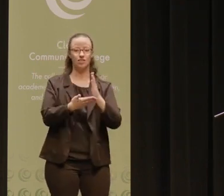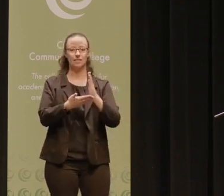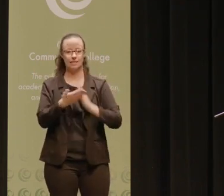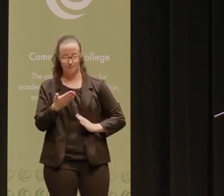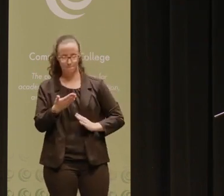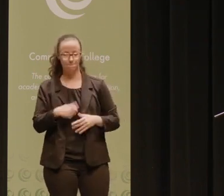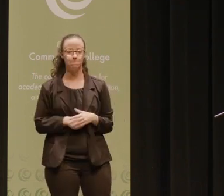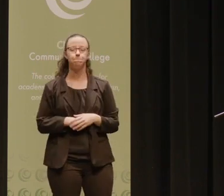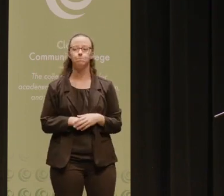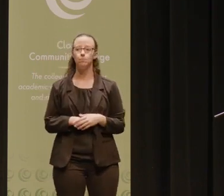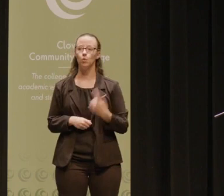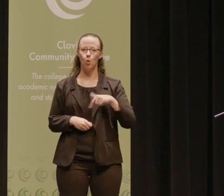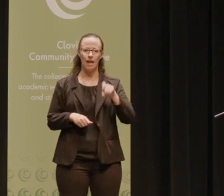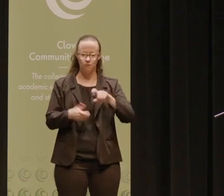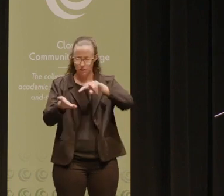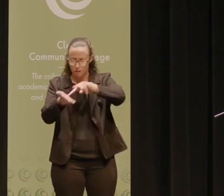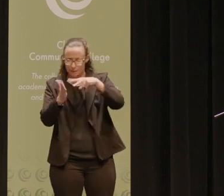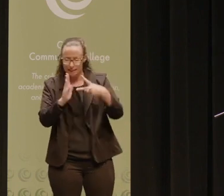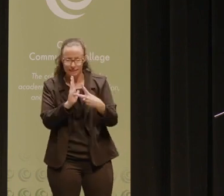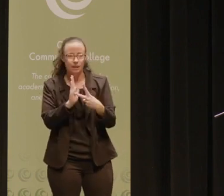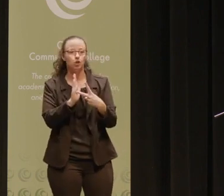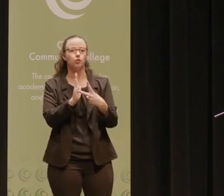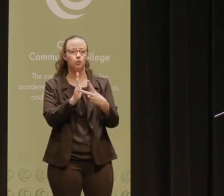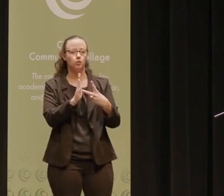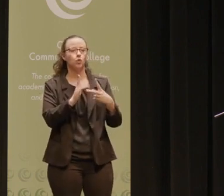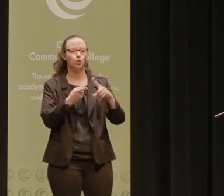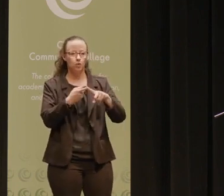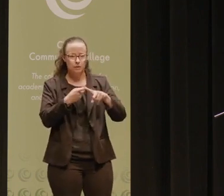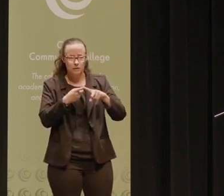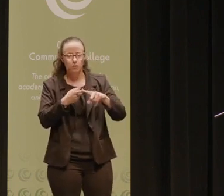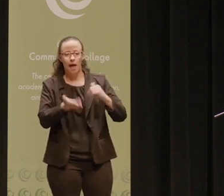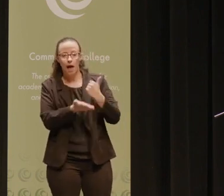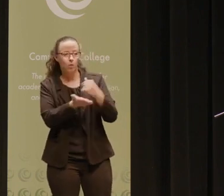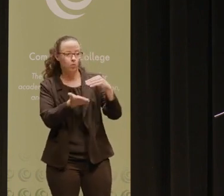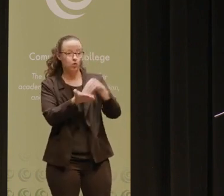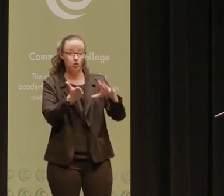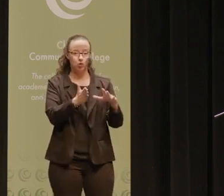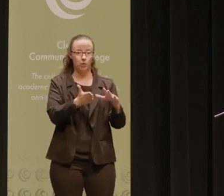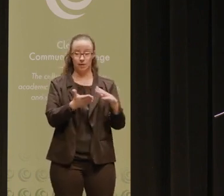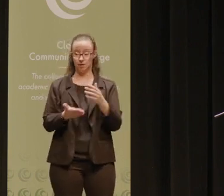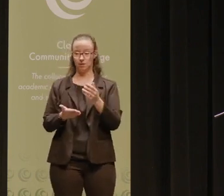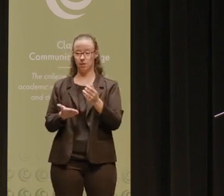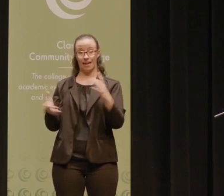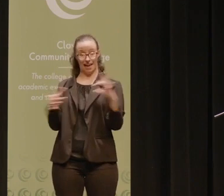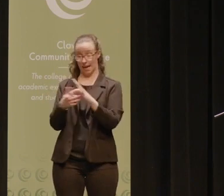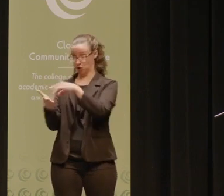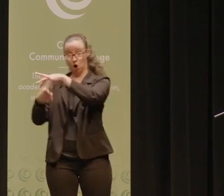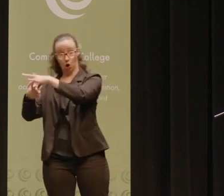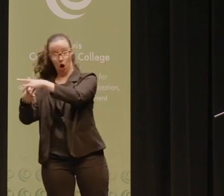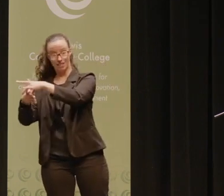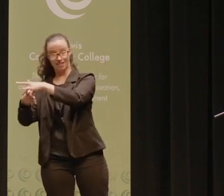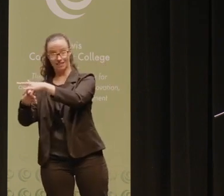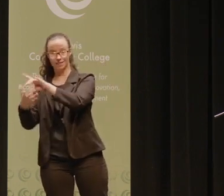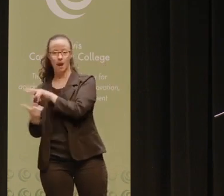We must also very intentional in helping students make connections between the content we're teaching and